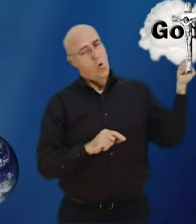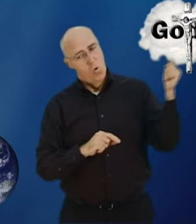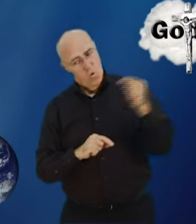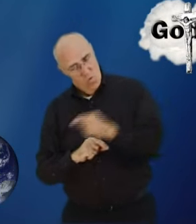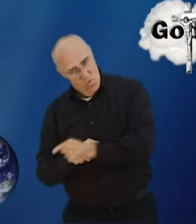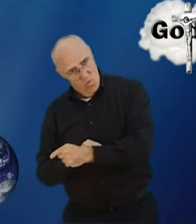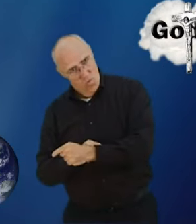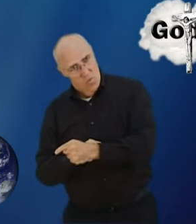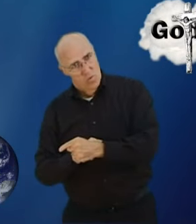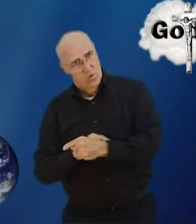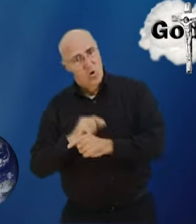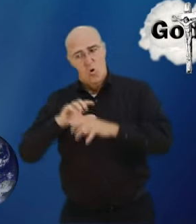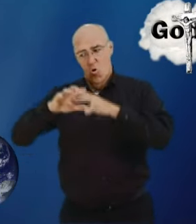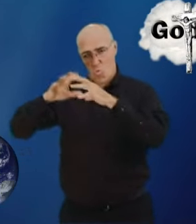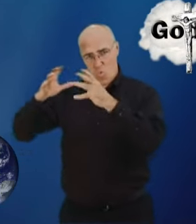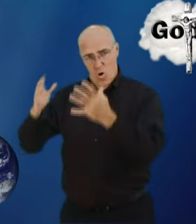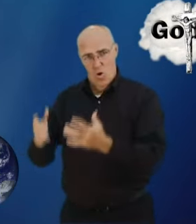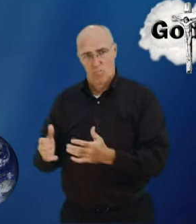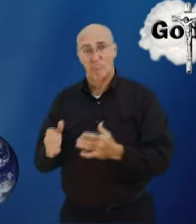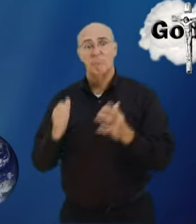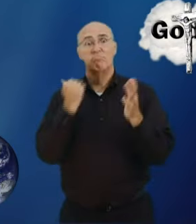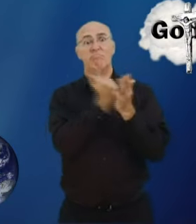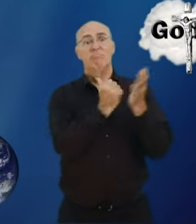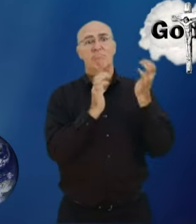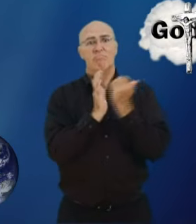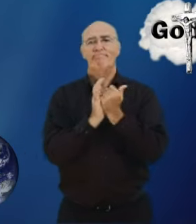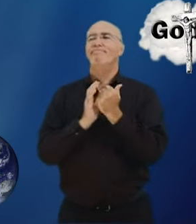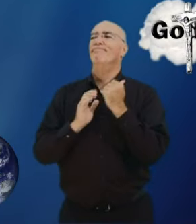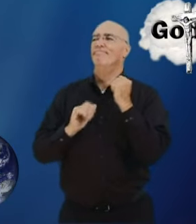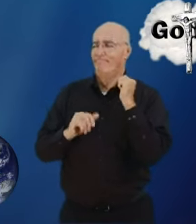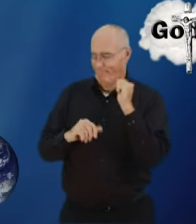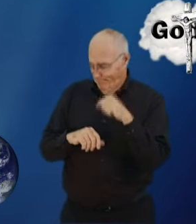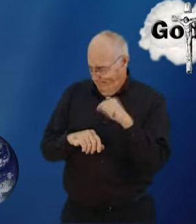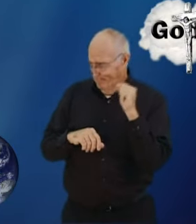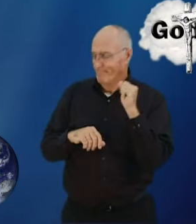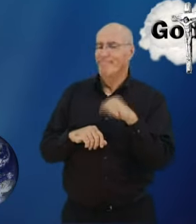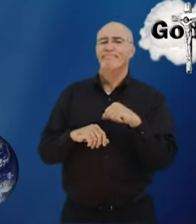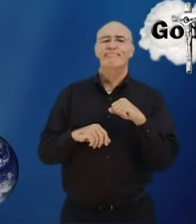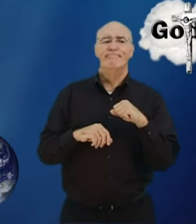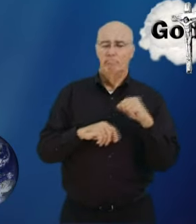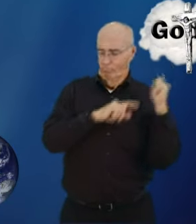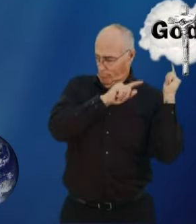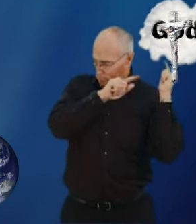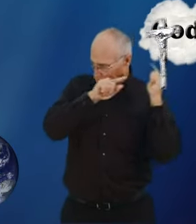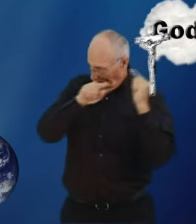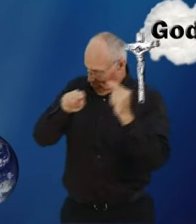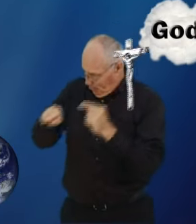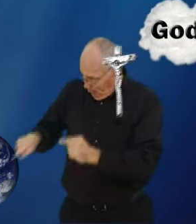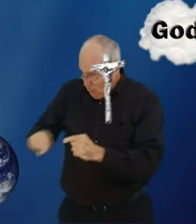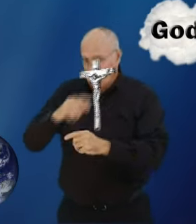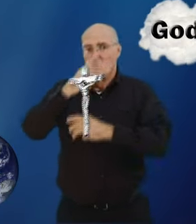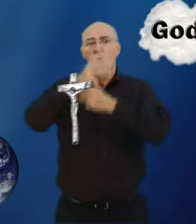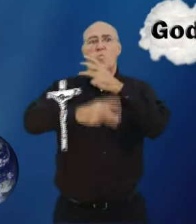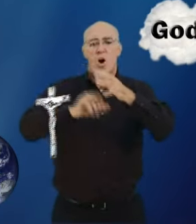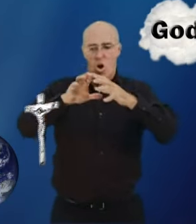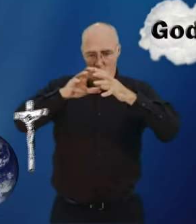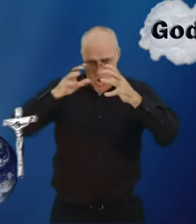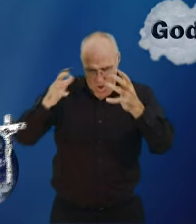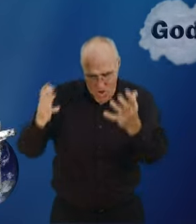God sent Jesus to come into the world to be crucified to Jesus willingly